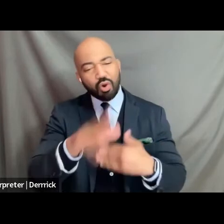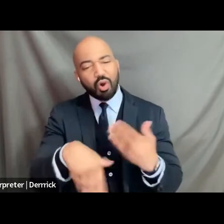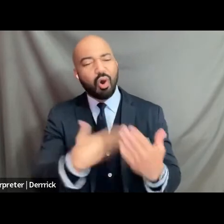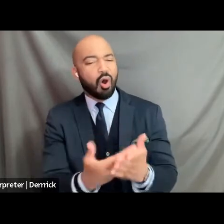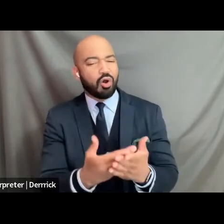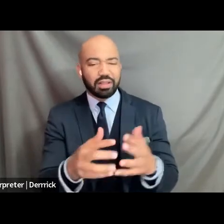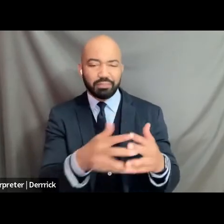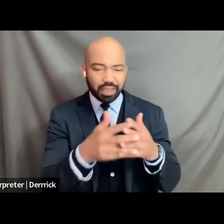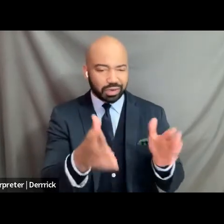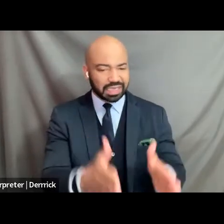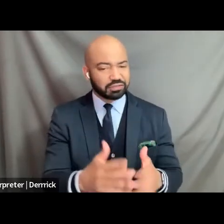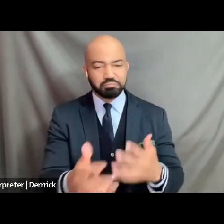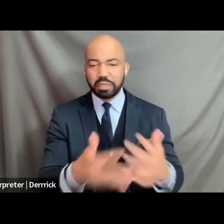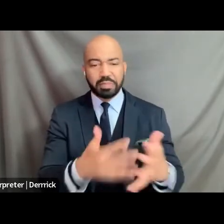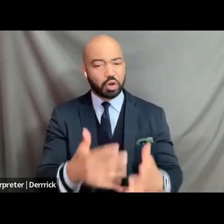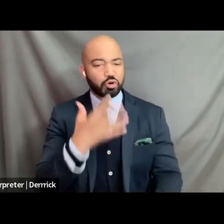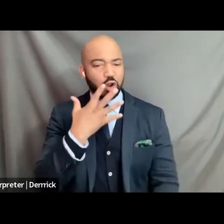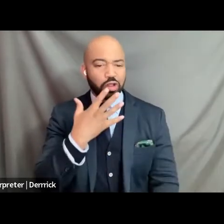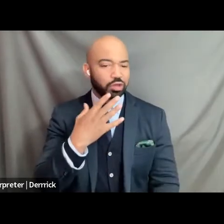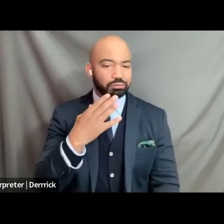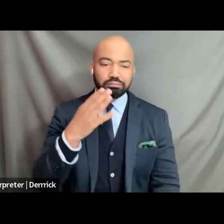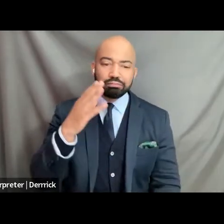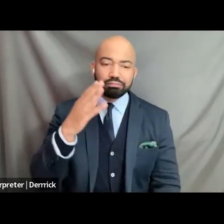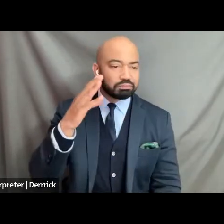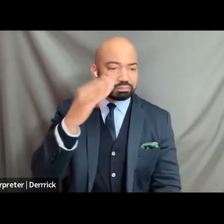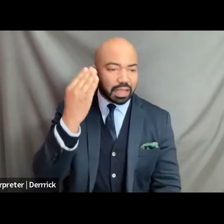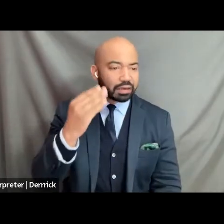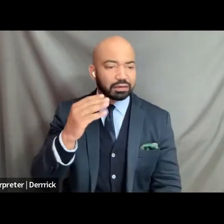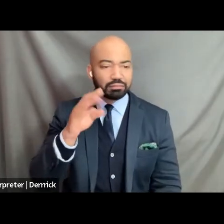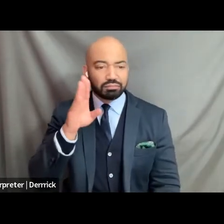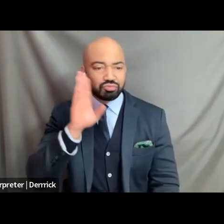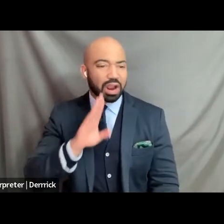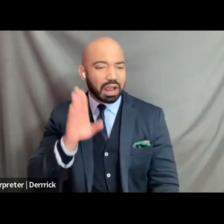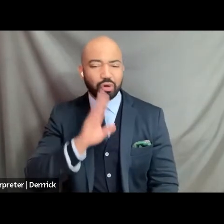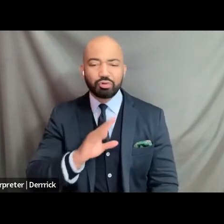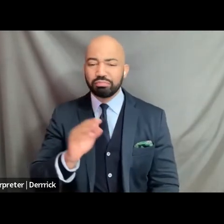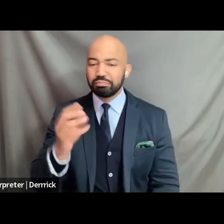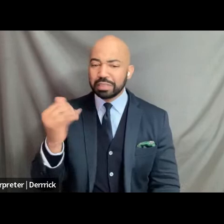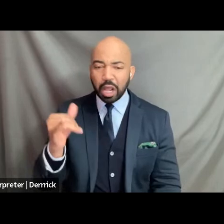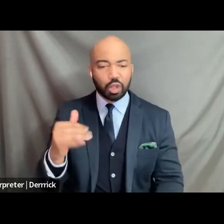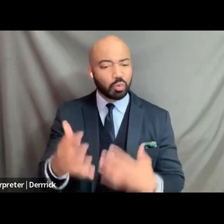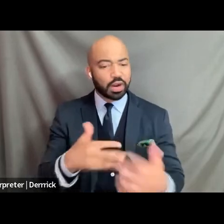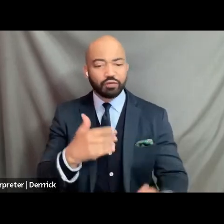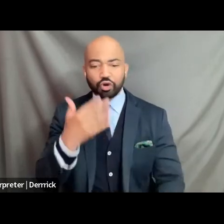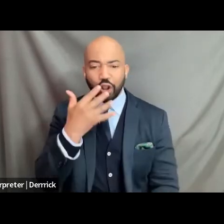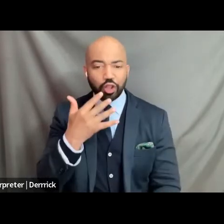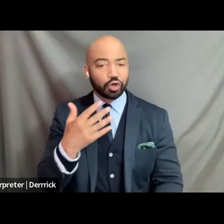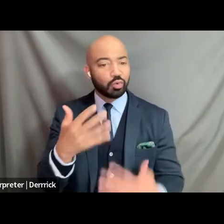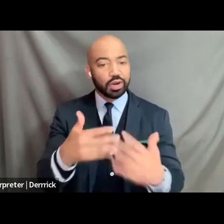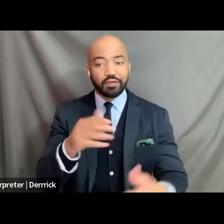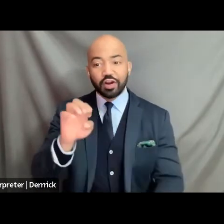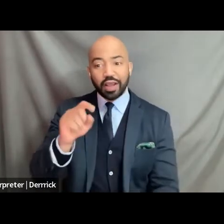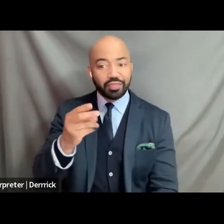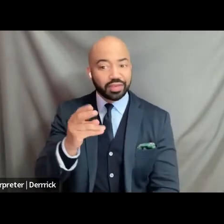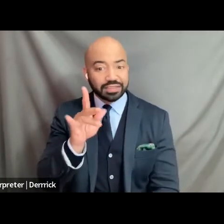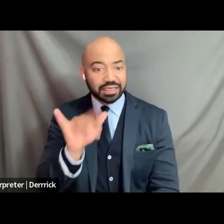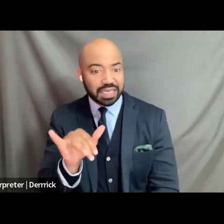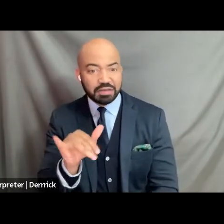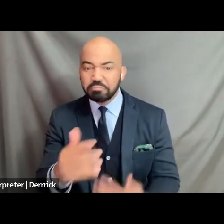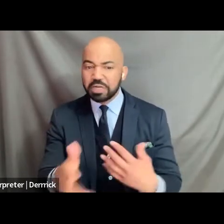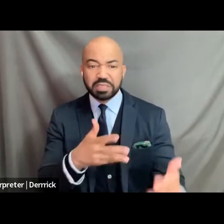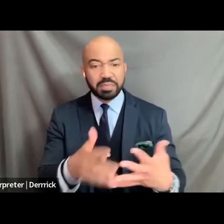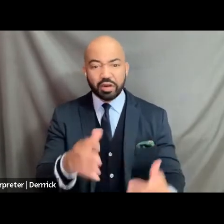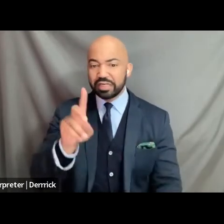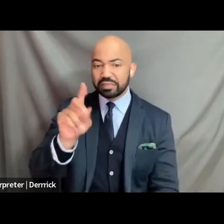black brown um yellow whatever color or whatever ethnicity you might relate to disability status sexual